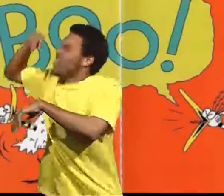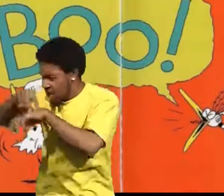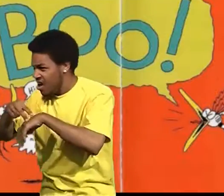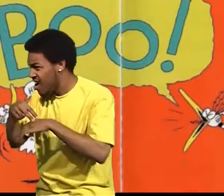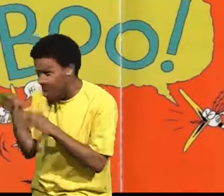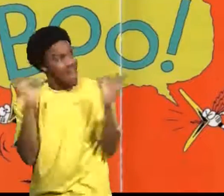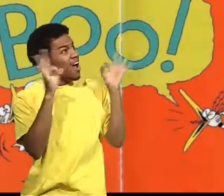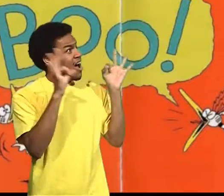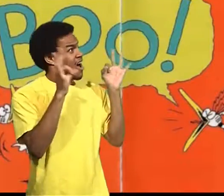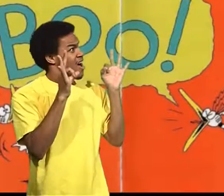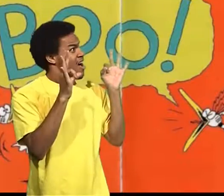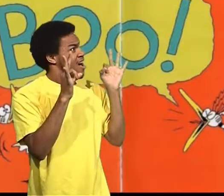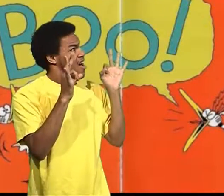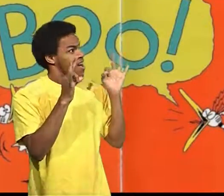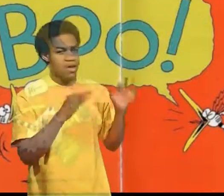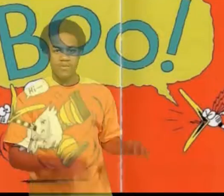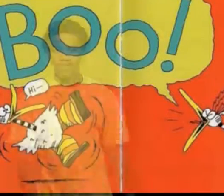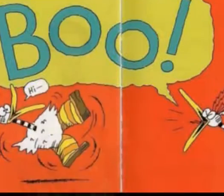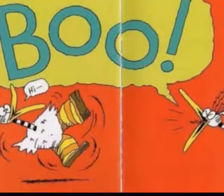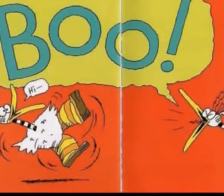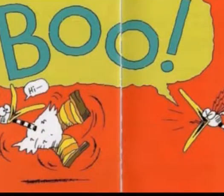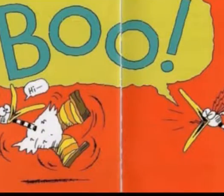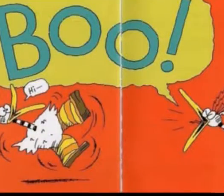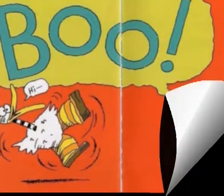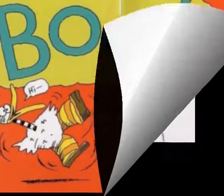jumped up and down. He was scared. He was frightened.